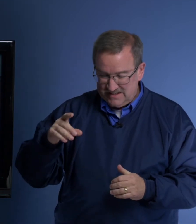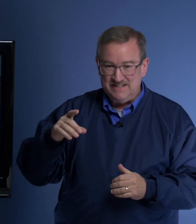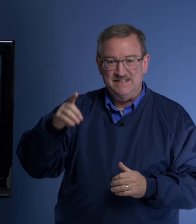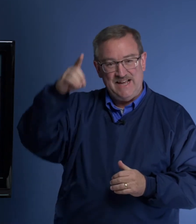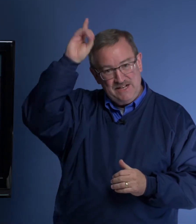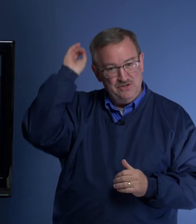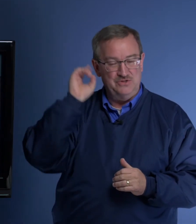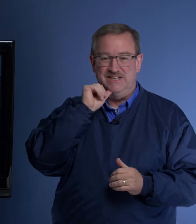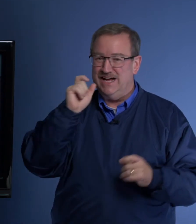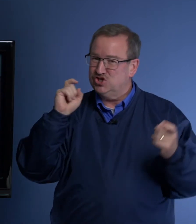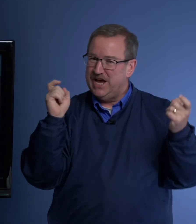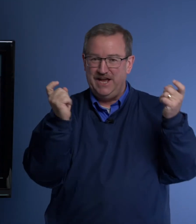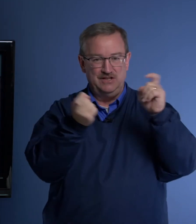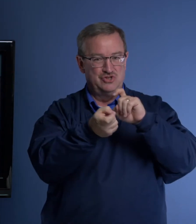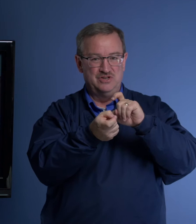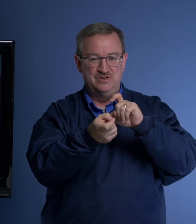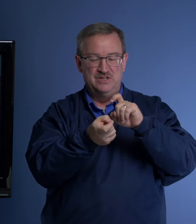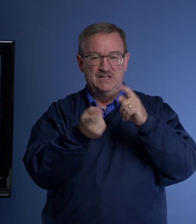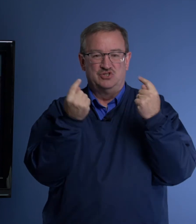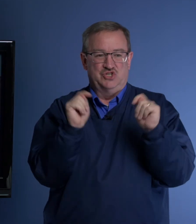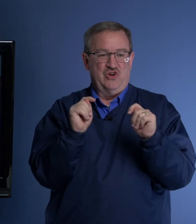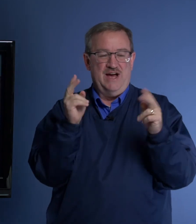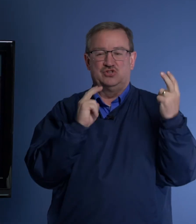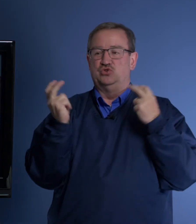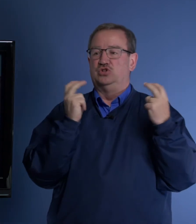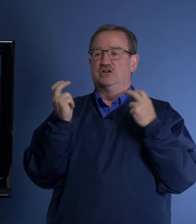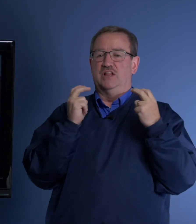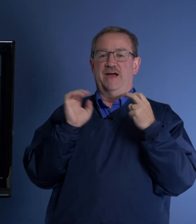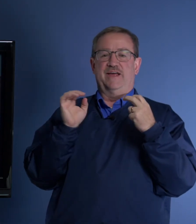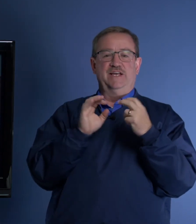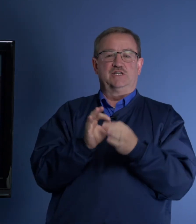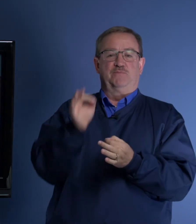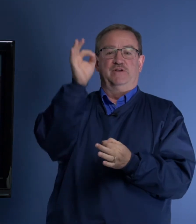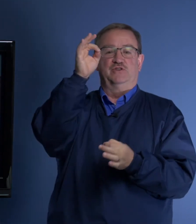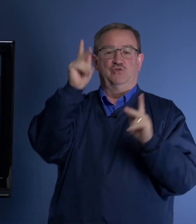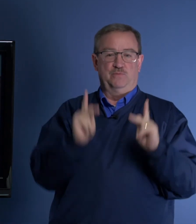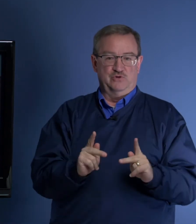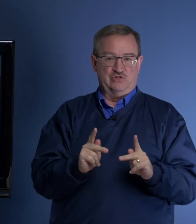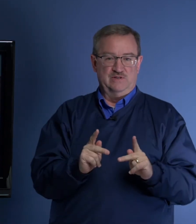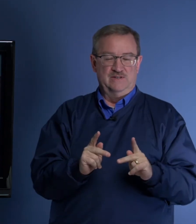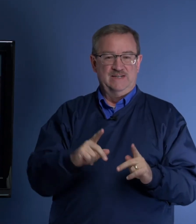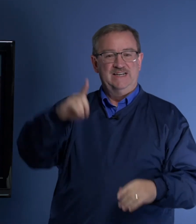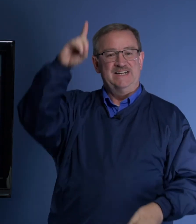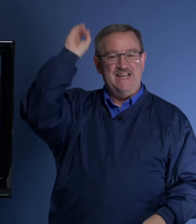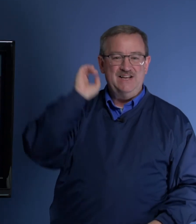Daniel did not change to try to look like a spiritual person. Daniel